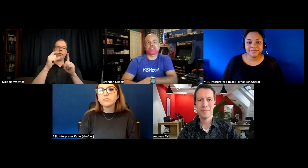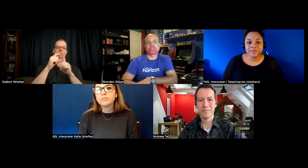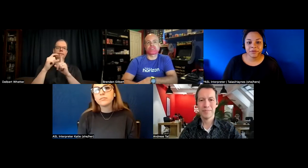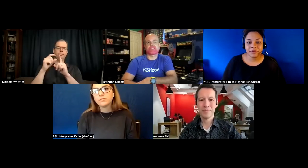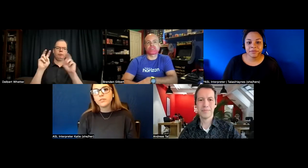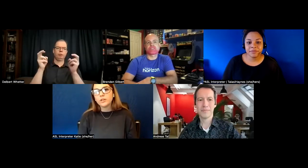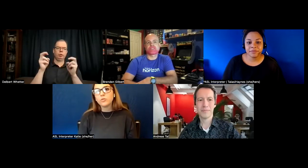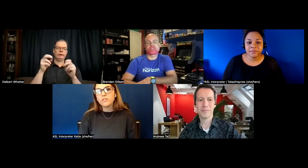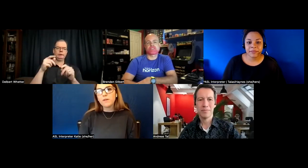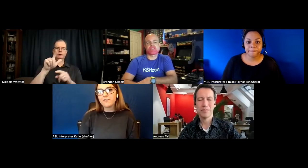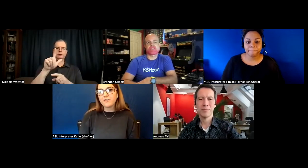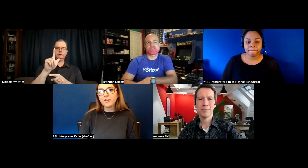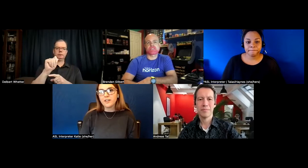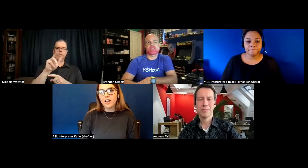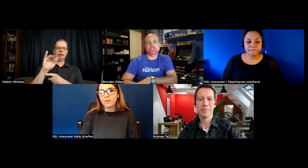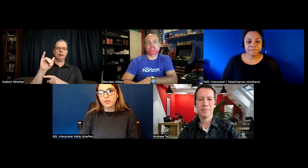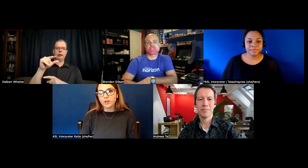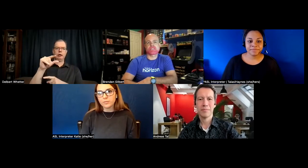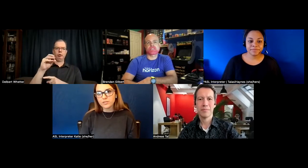one of my favorite um terms